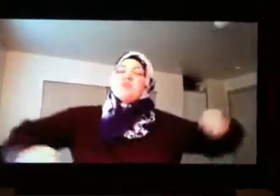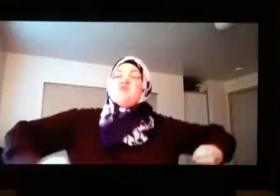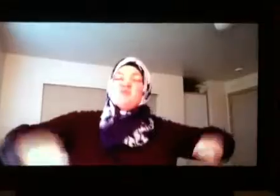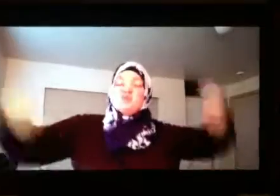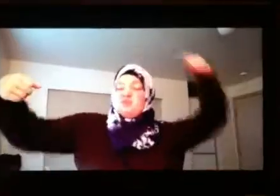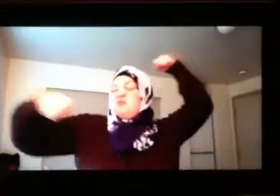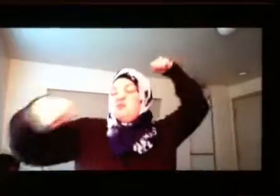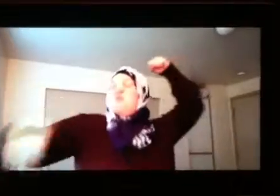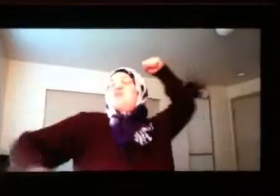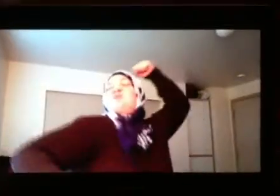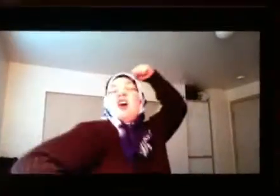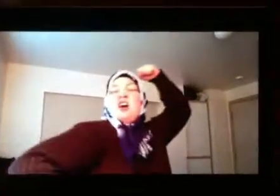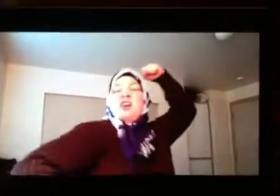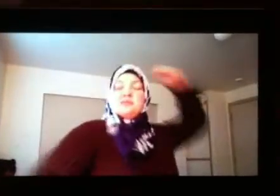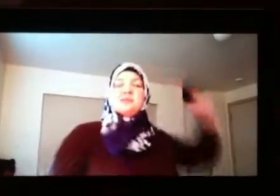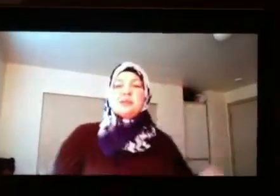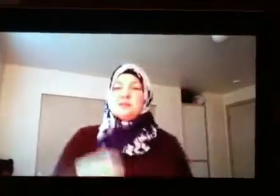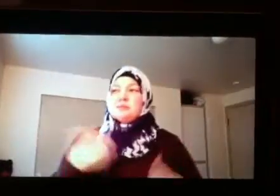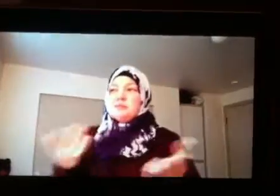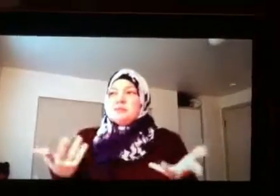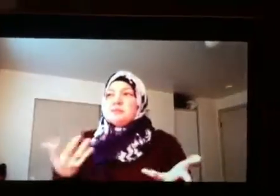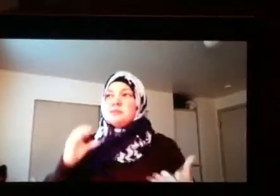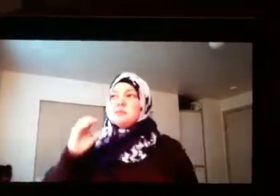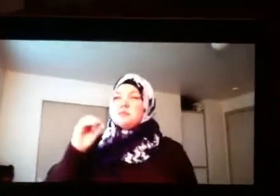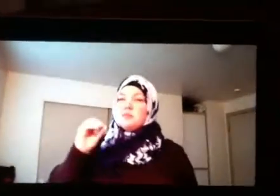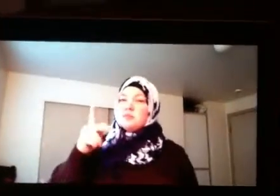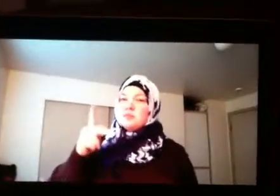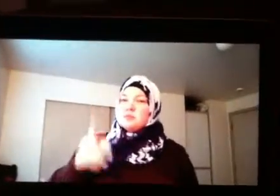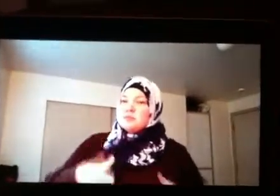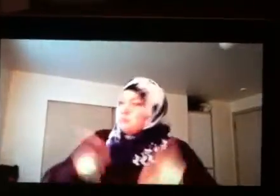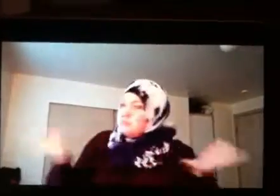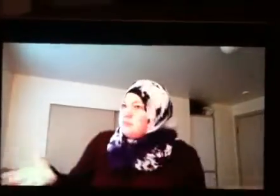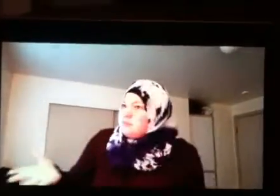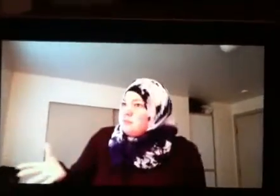The man's strong. Okay.